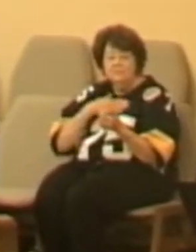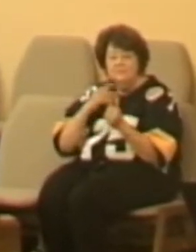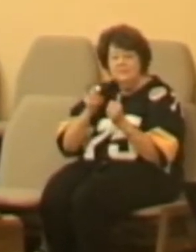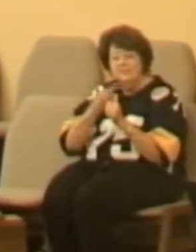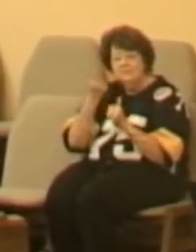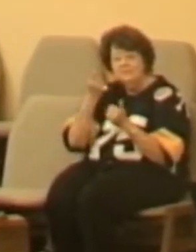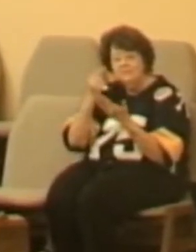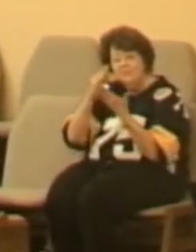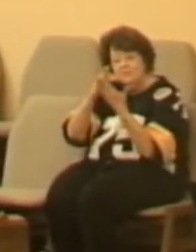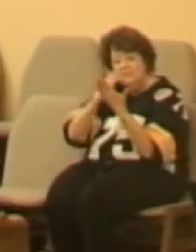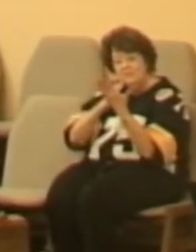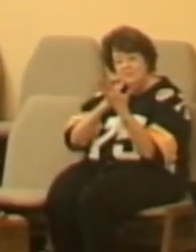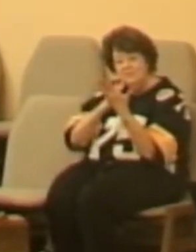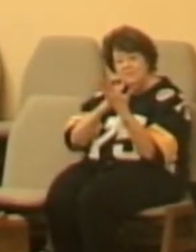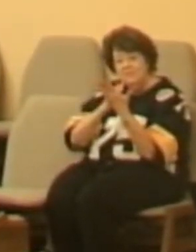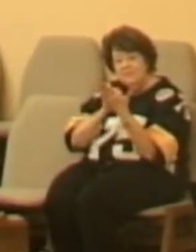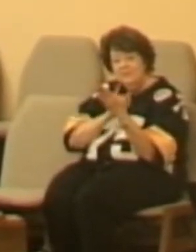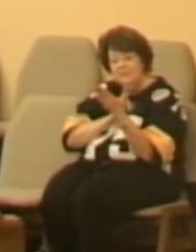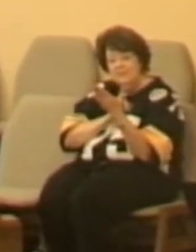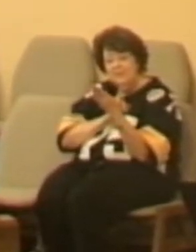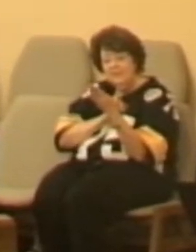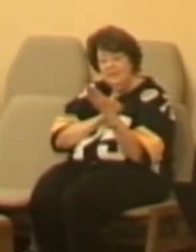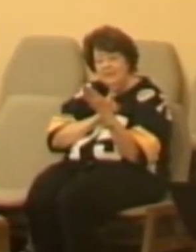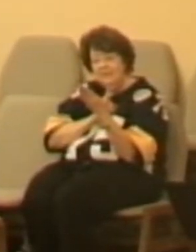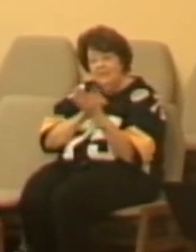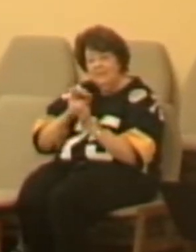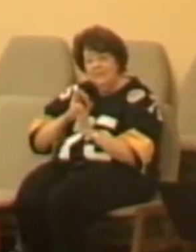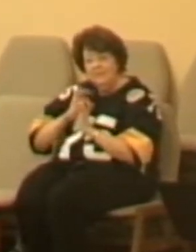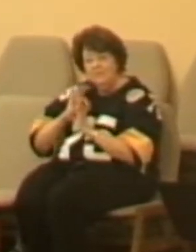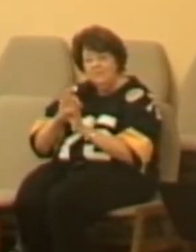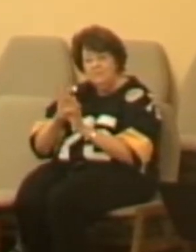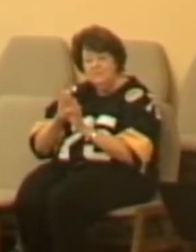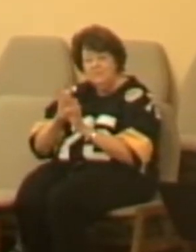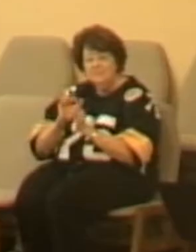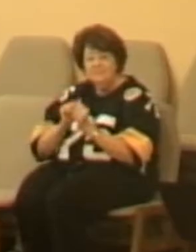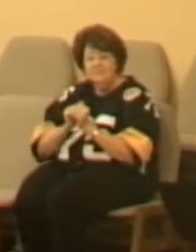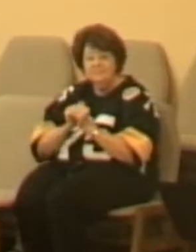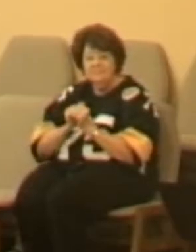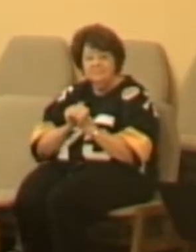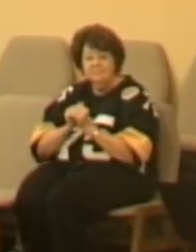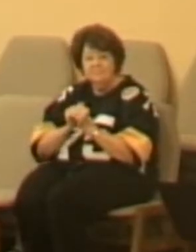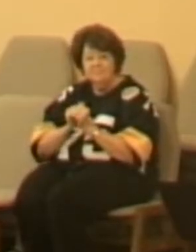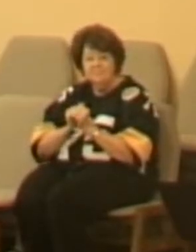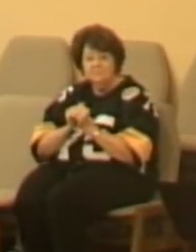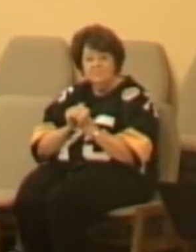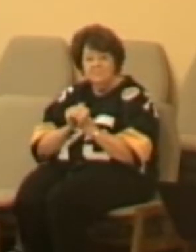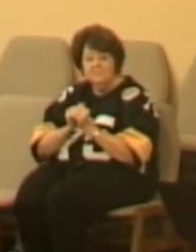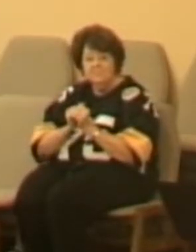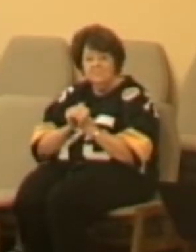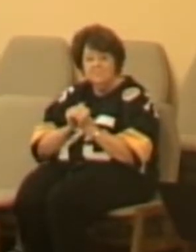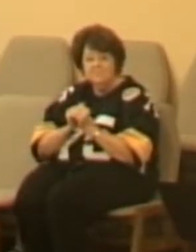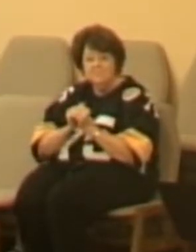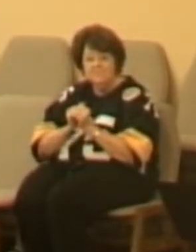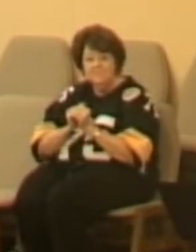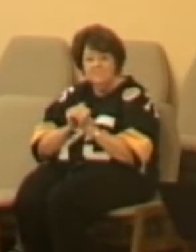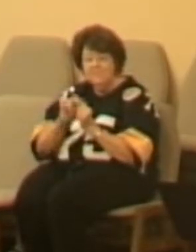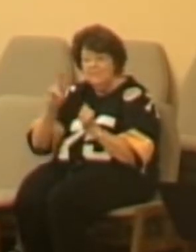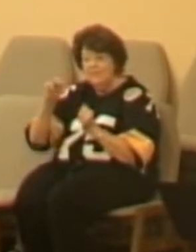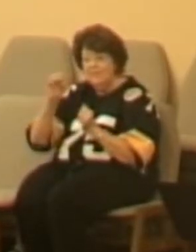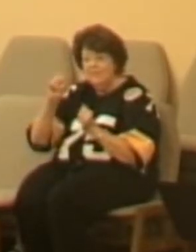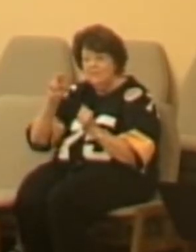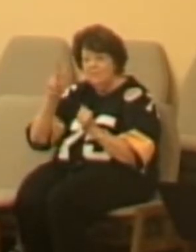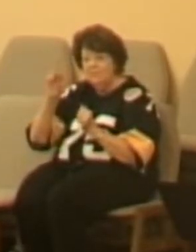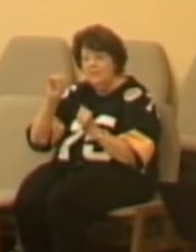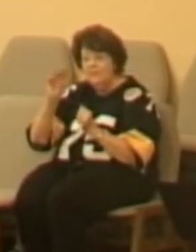very first sermon I ever preached. It is dated the 27th of November,